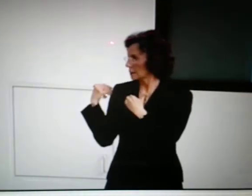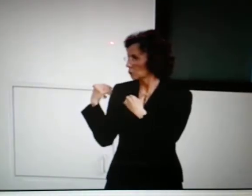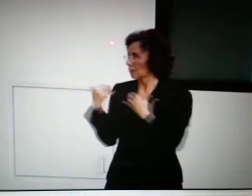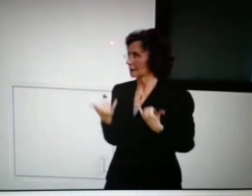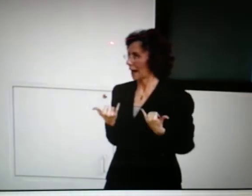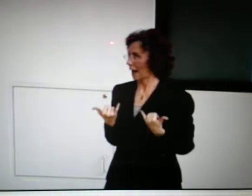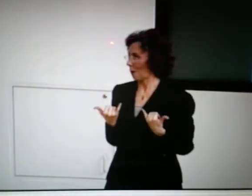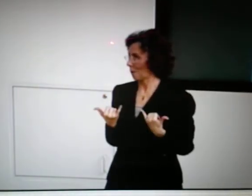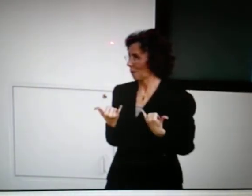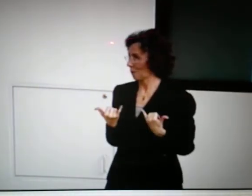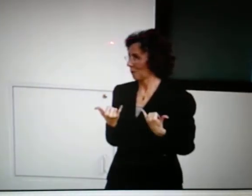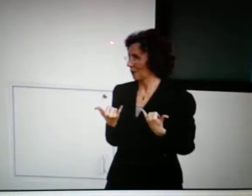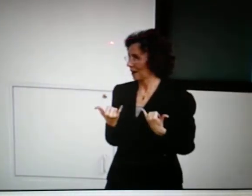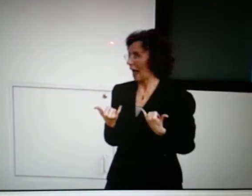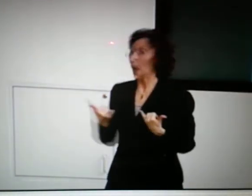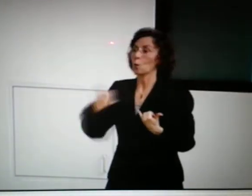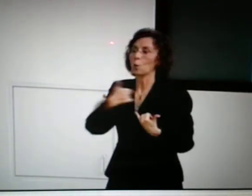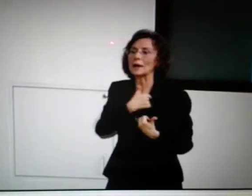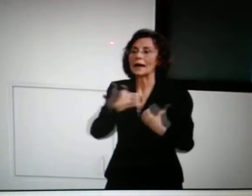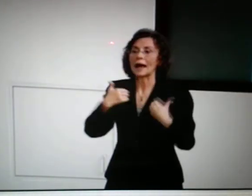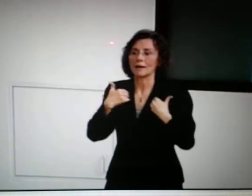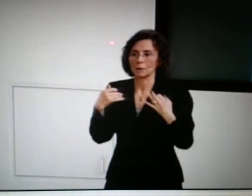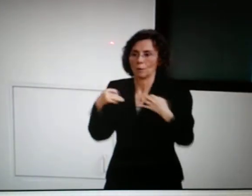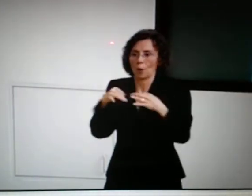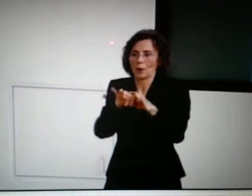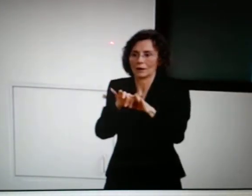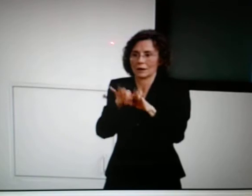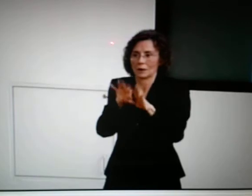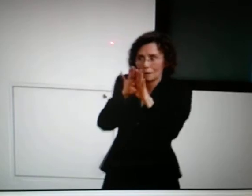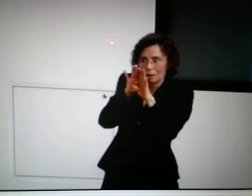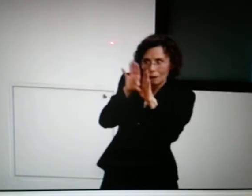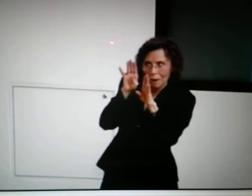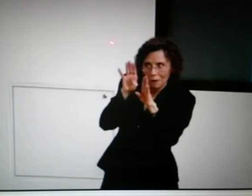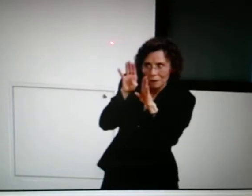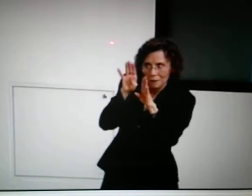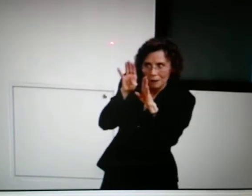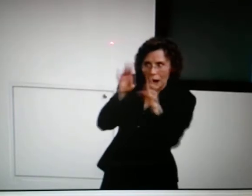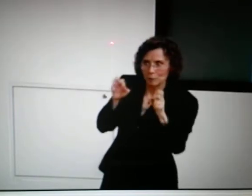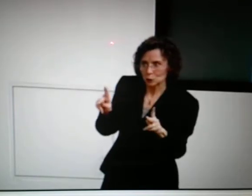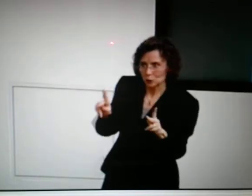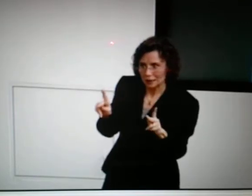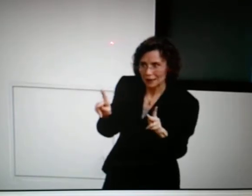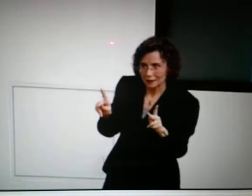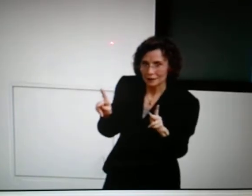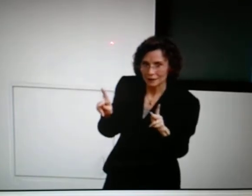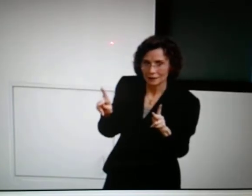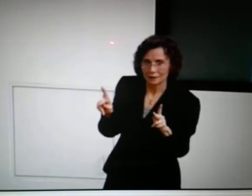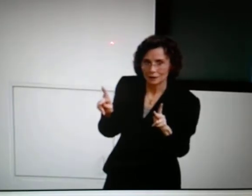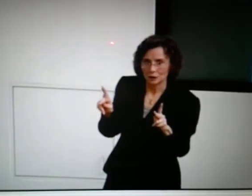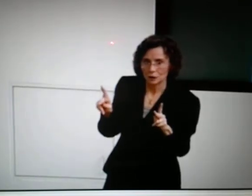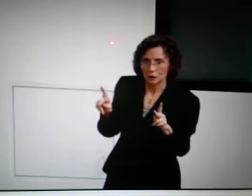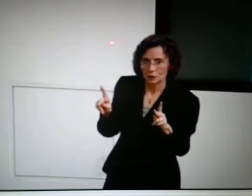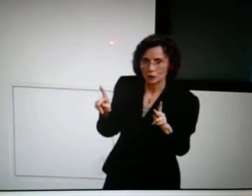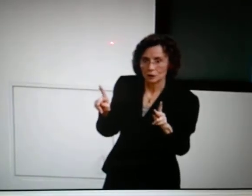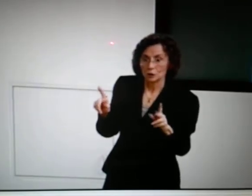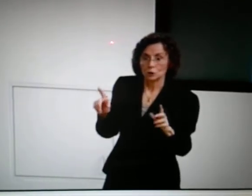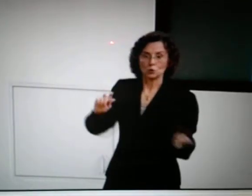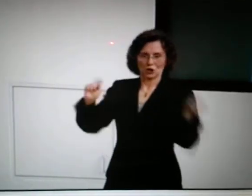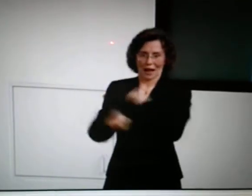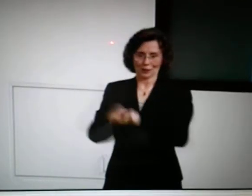University has a huge responsibility within that vision right now, and that we have an important opportunity to peek